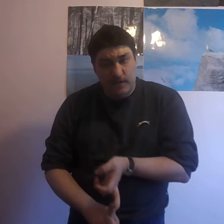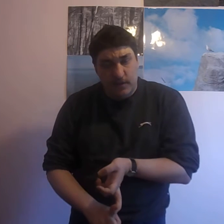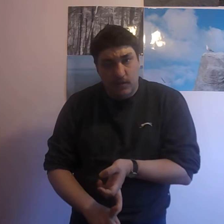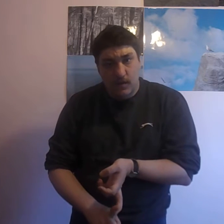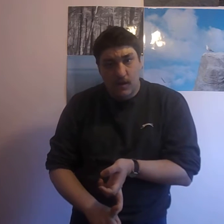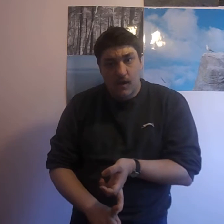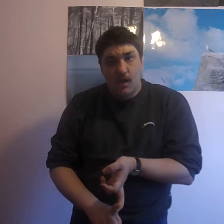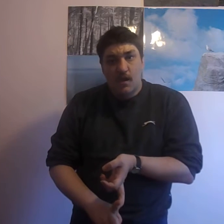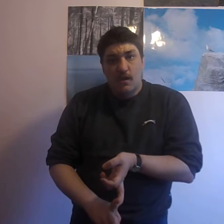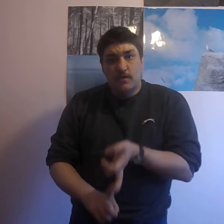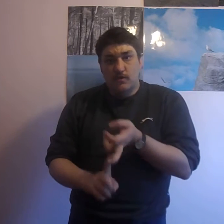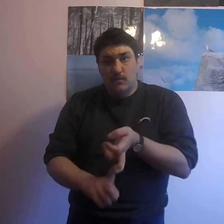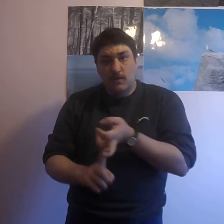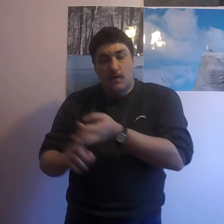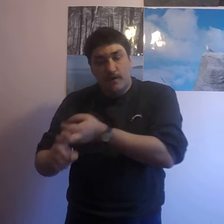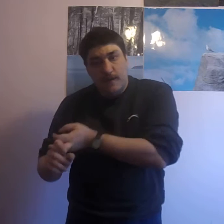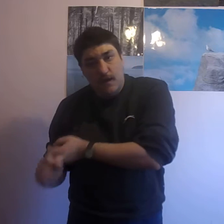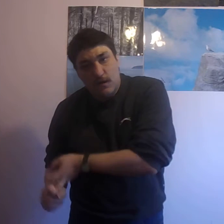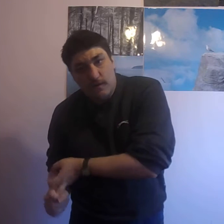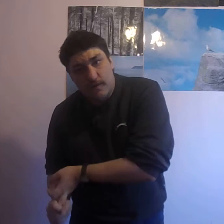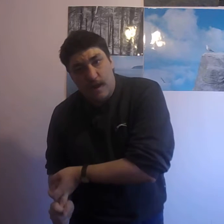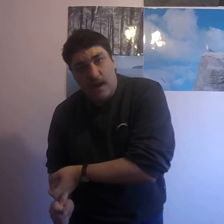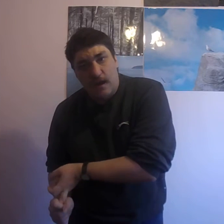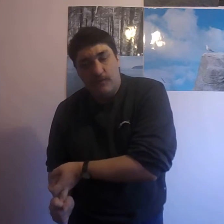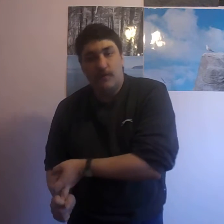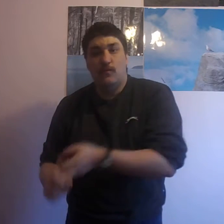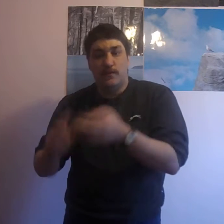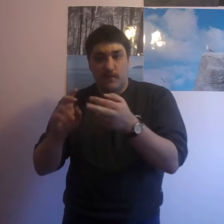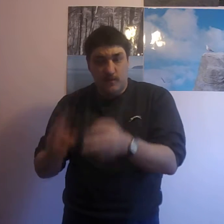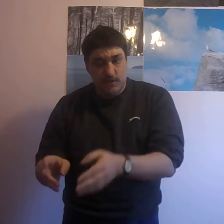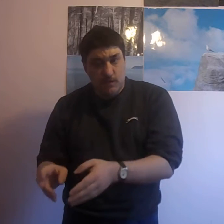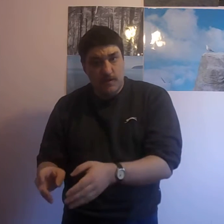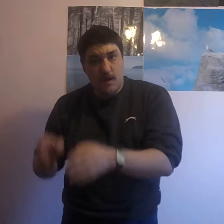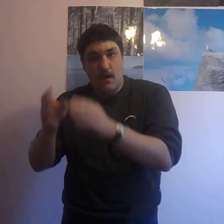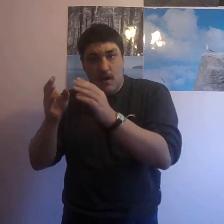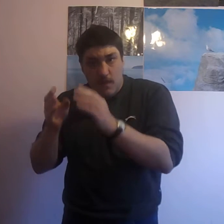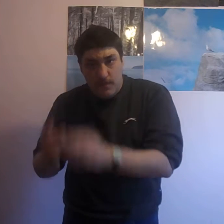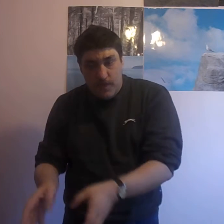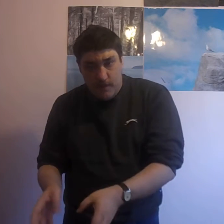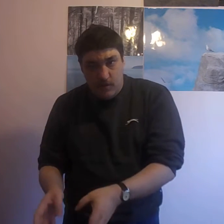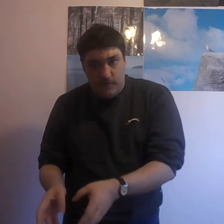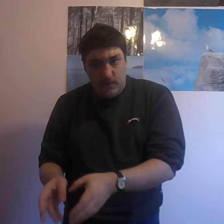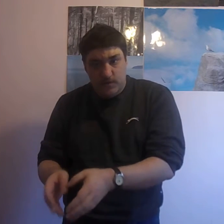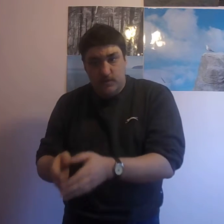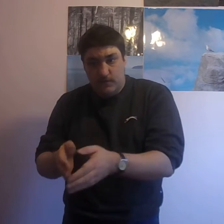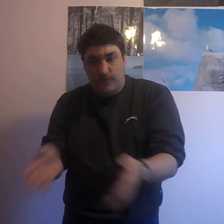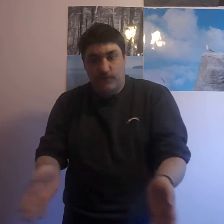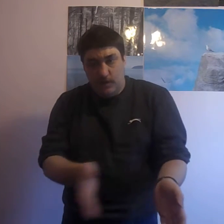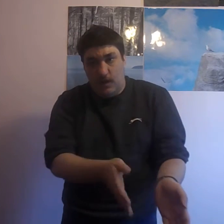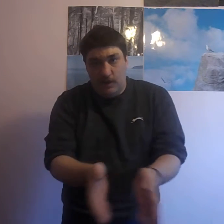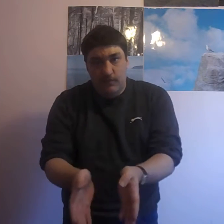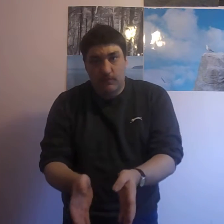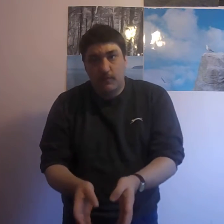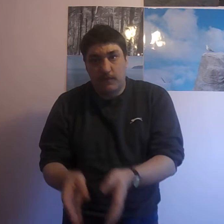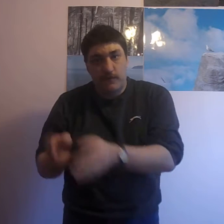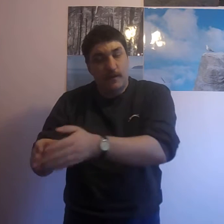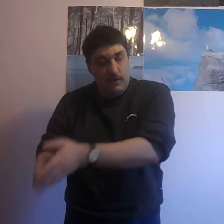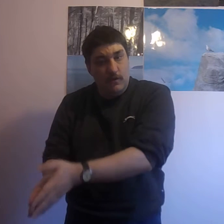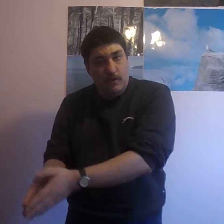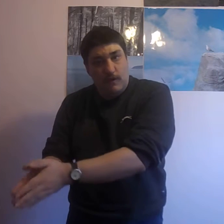you were going, they are going to have when the Switch comes out their own version of the live subscription that you're going to have